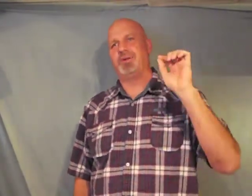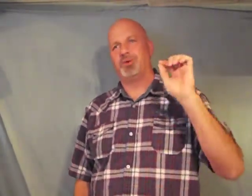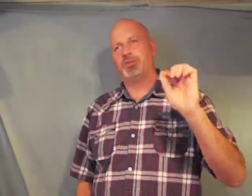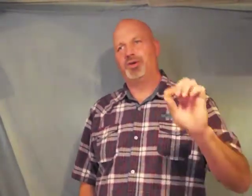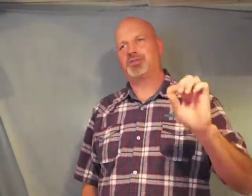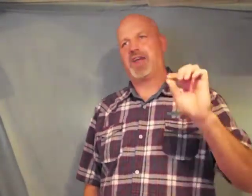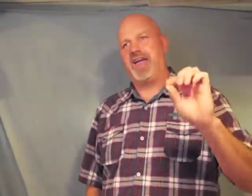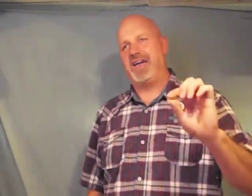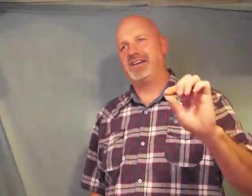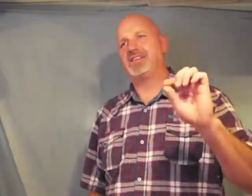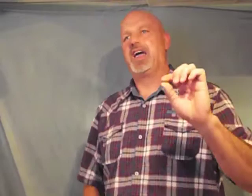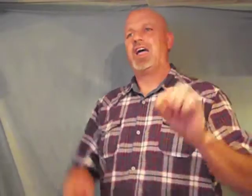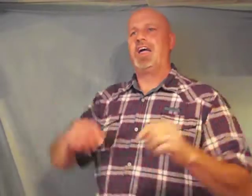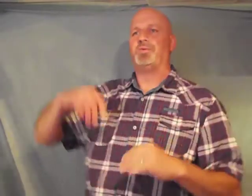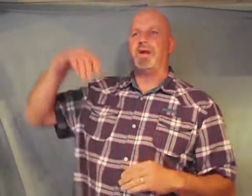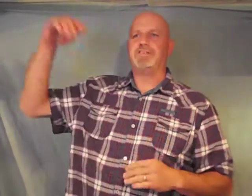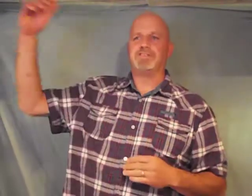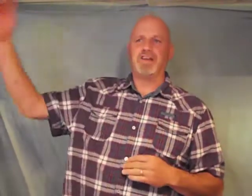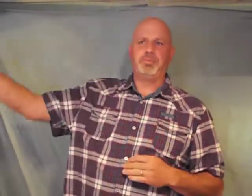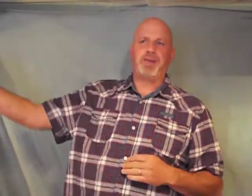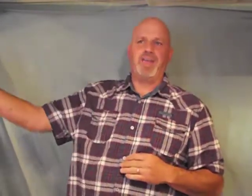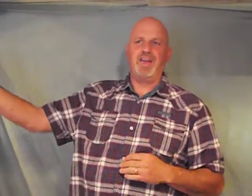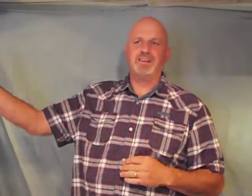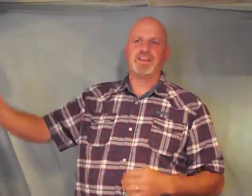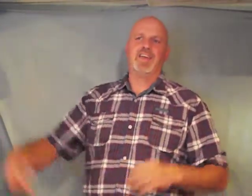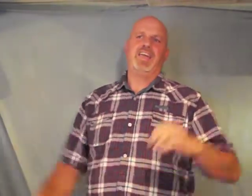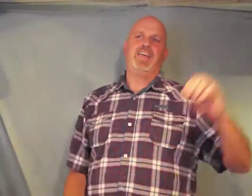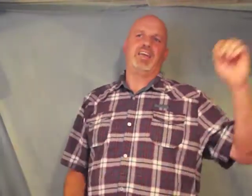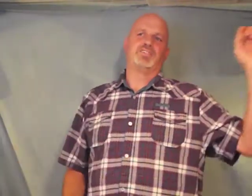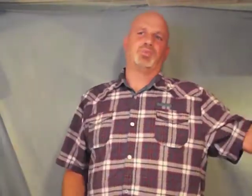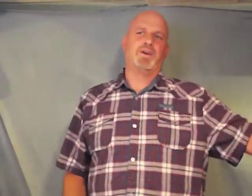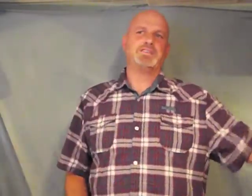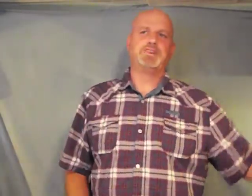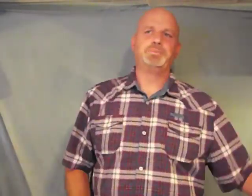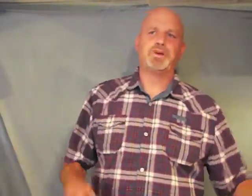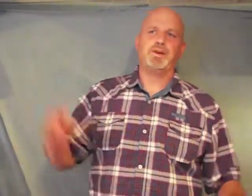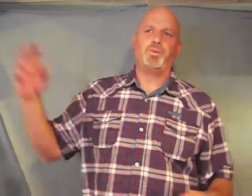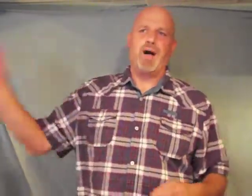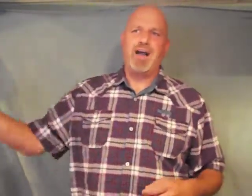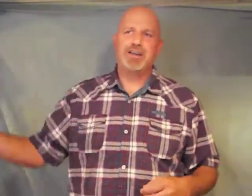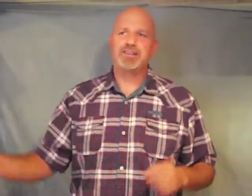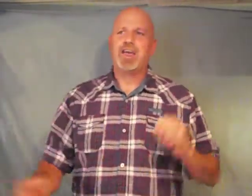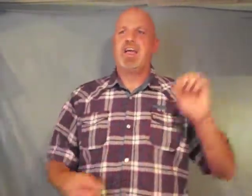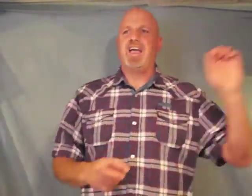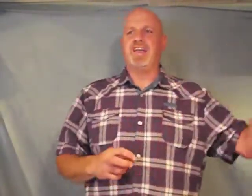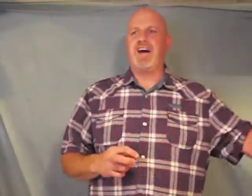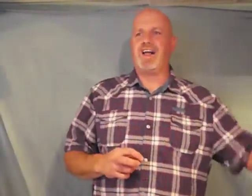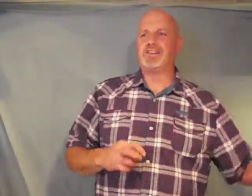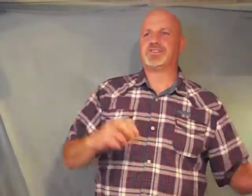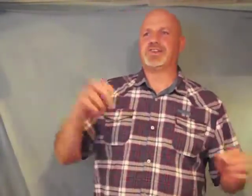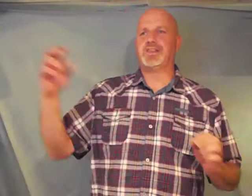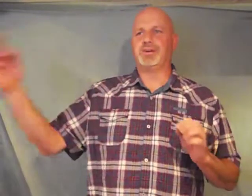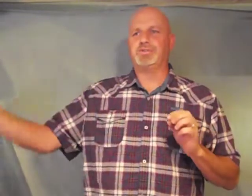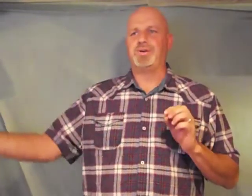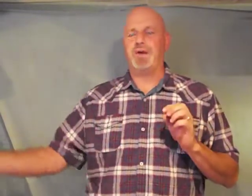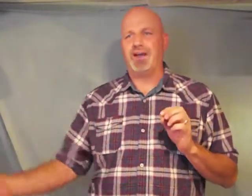removes kings and raises up kings he gives wisdom to the wise and knowledge to those who have